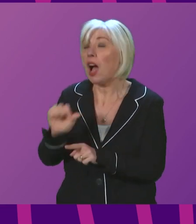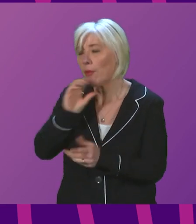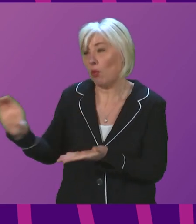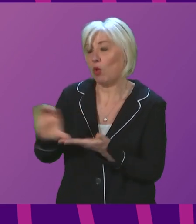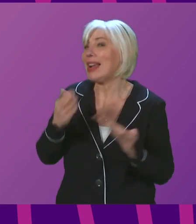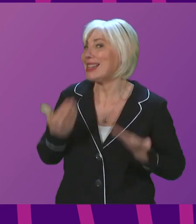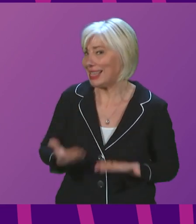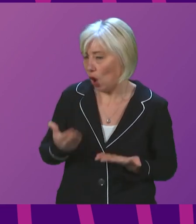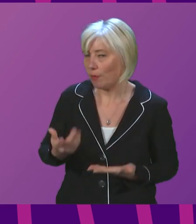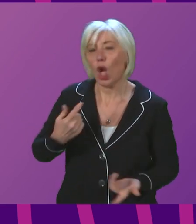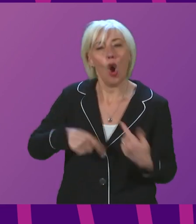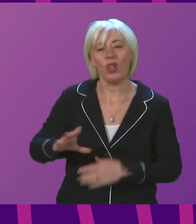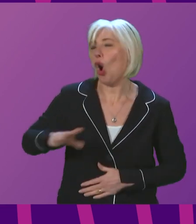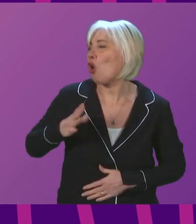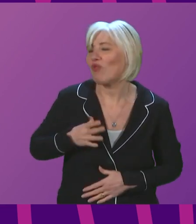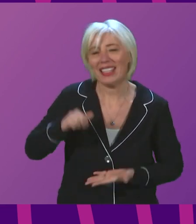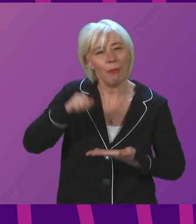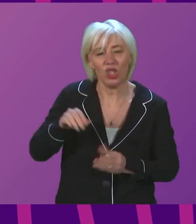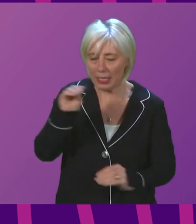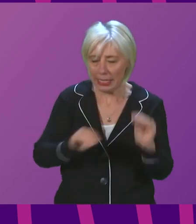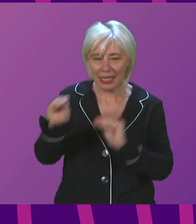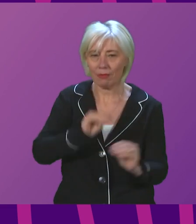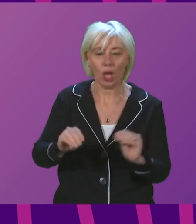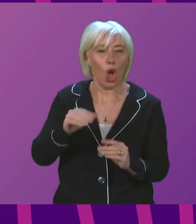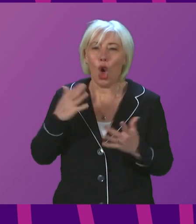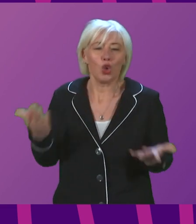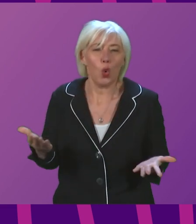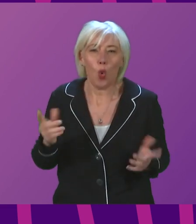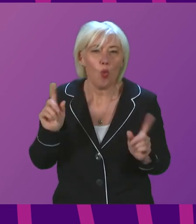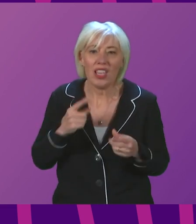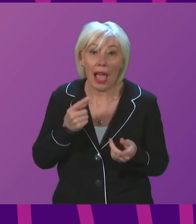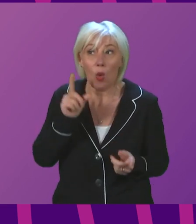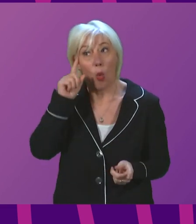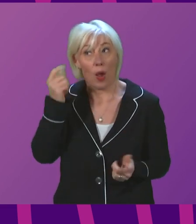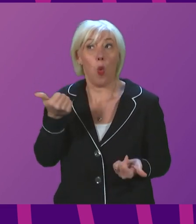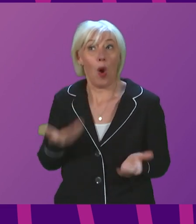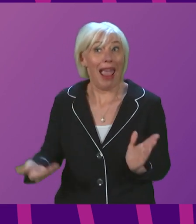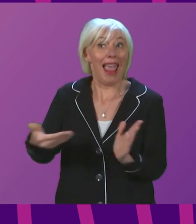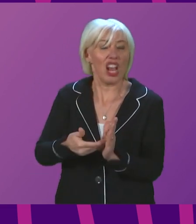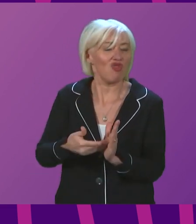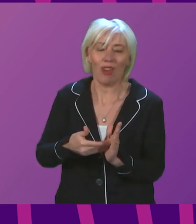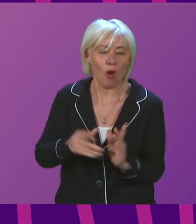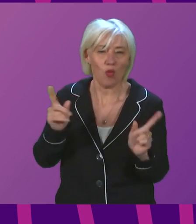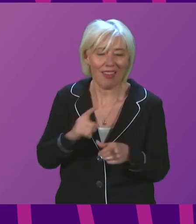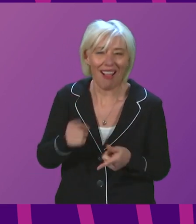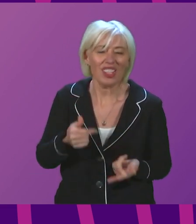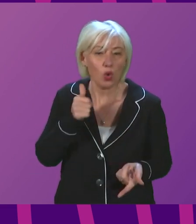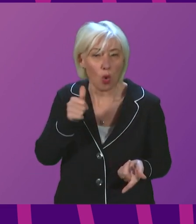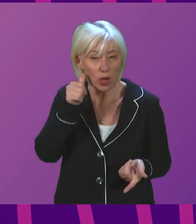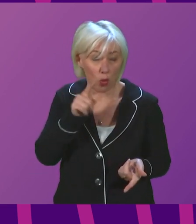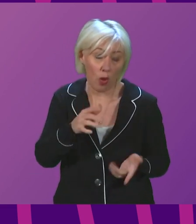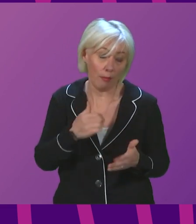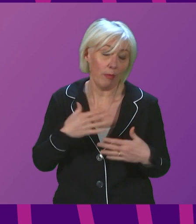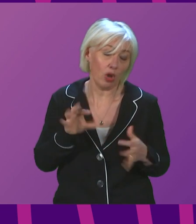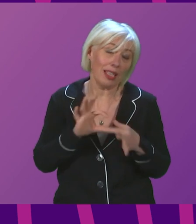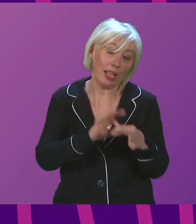budgeted for most of that money, and so we cannot allocate it now without causing significant shortfalls elsewhere, including in the health